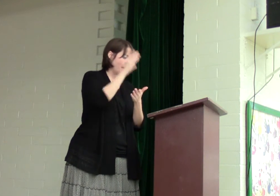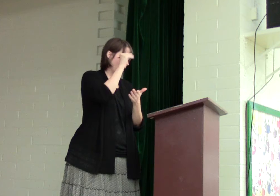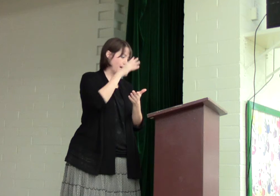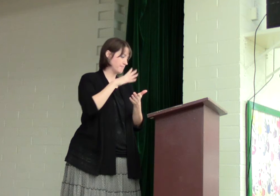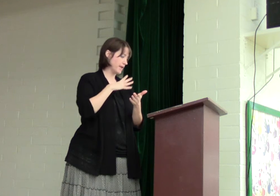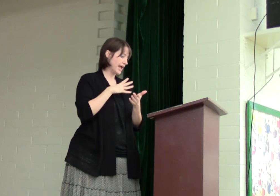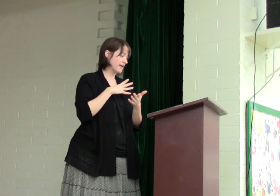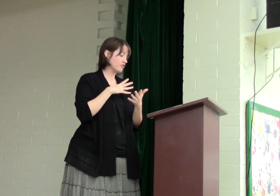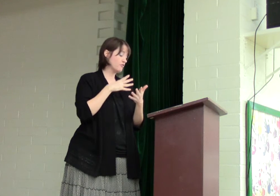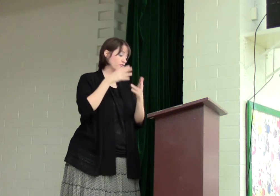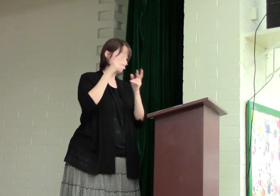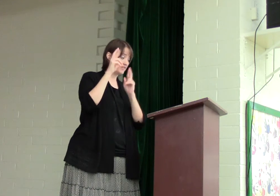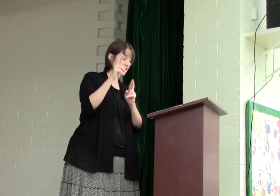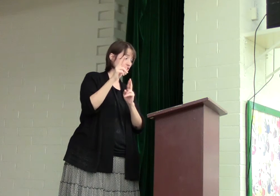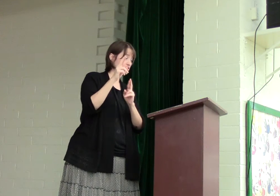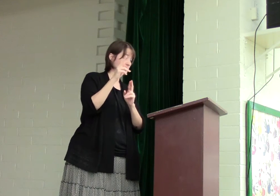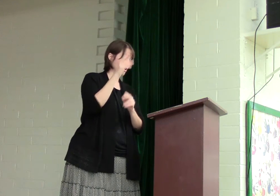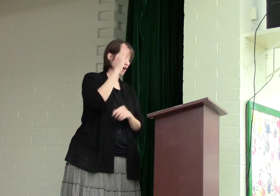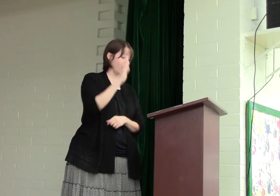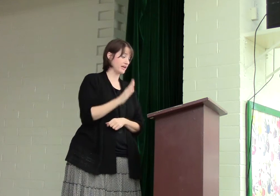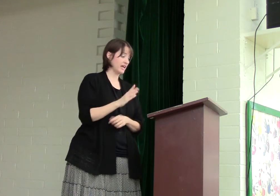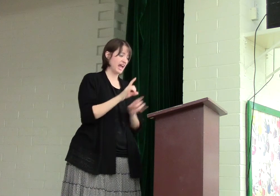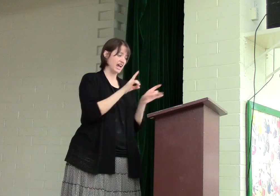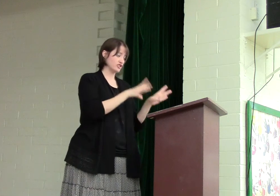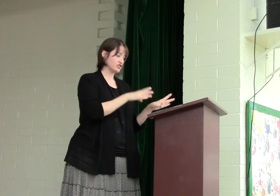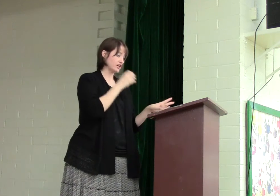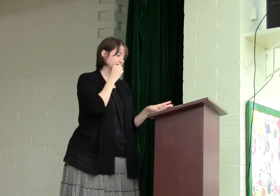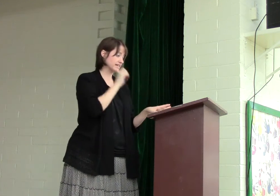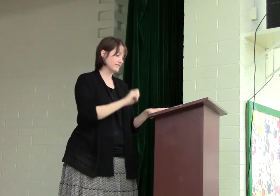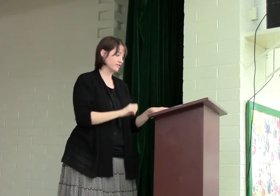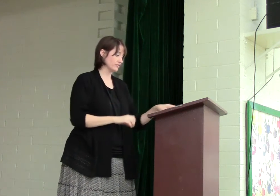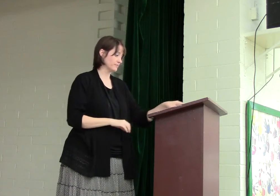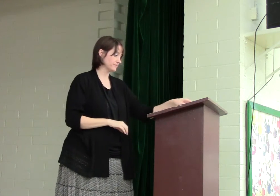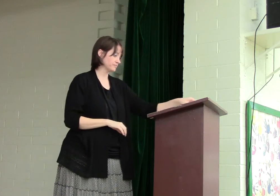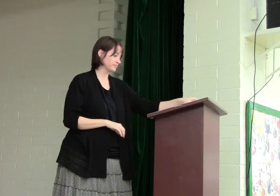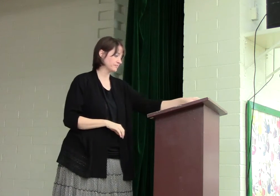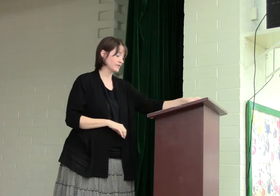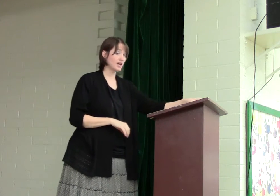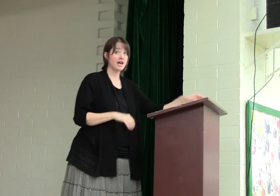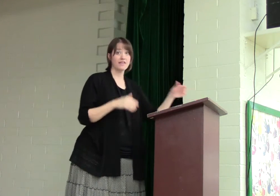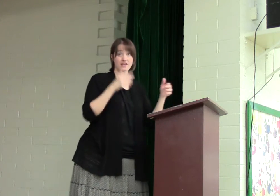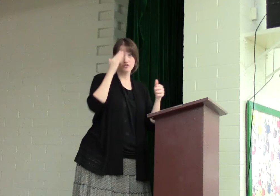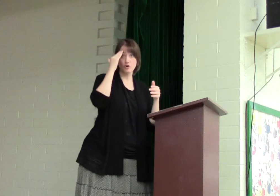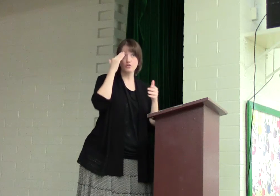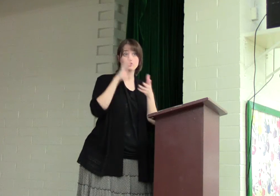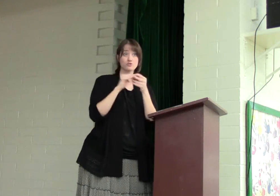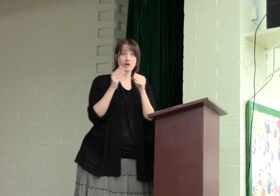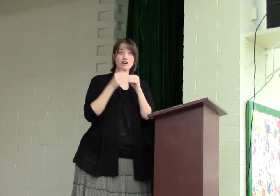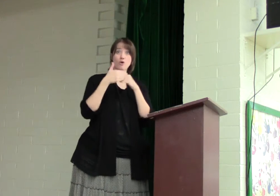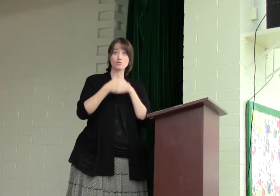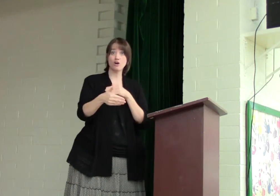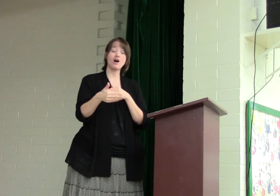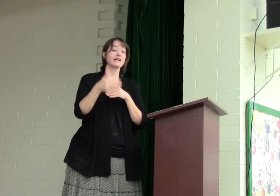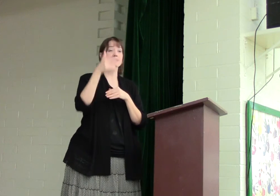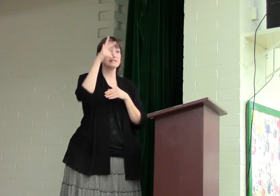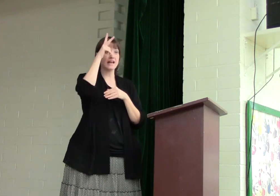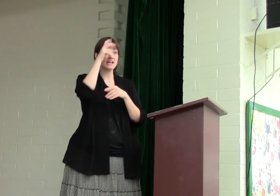a man who fears God and shuns evil. And then, you know, the story goes on, and Satan